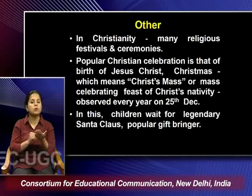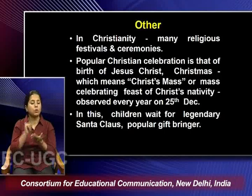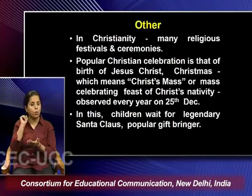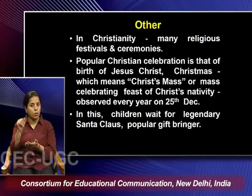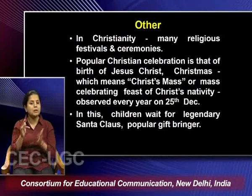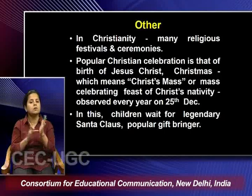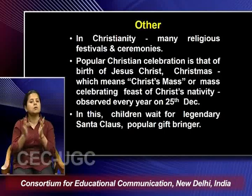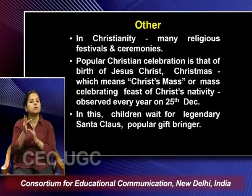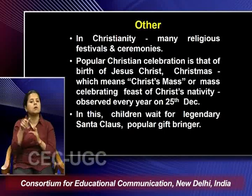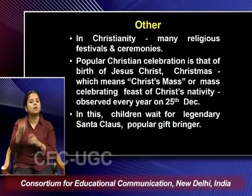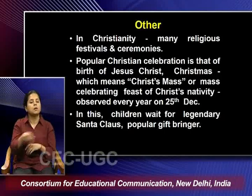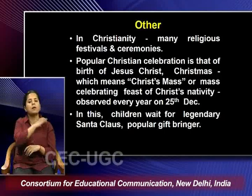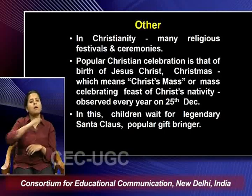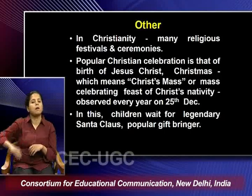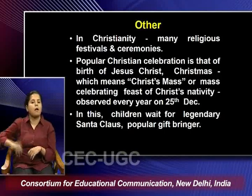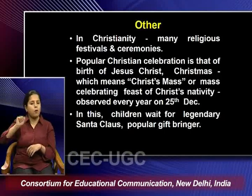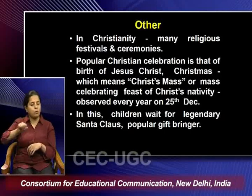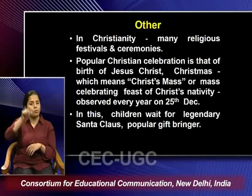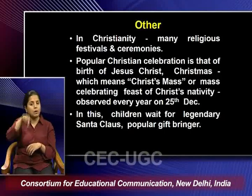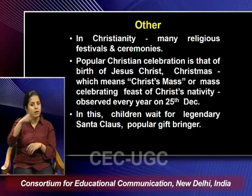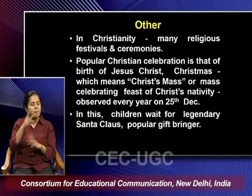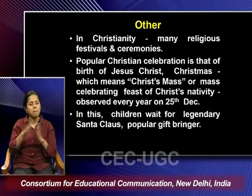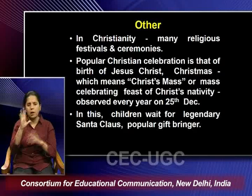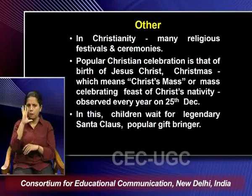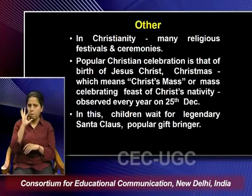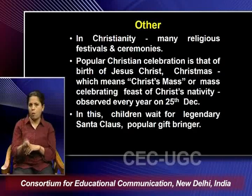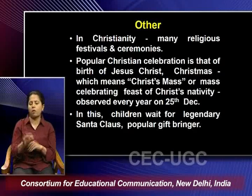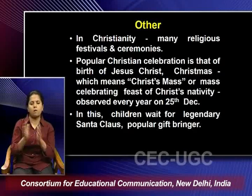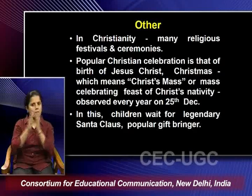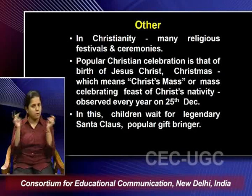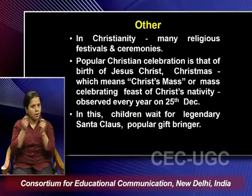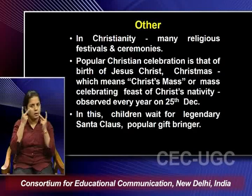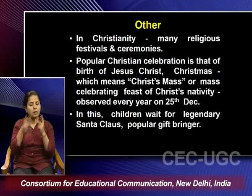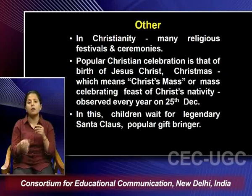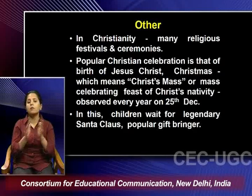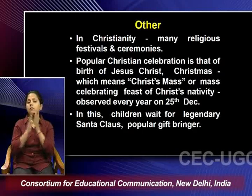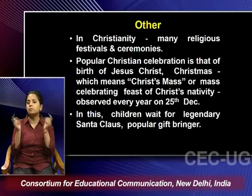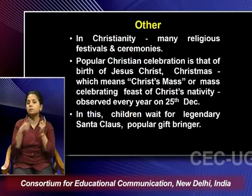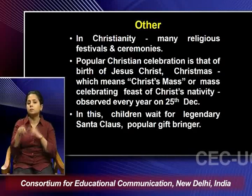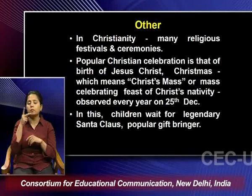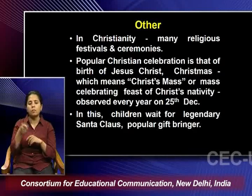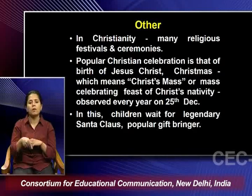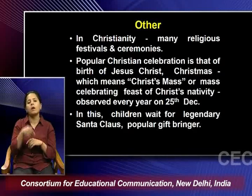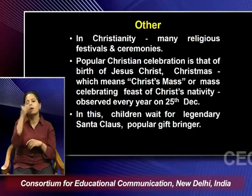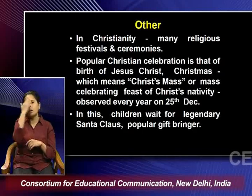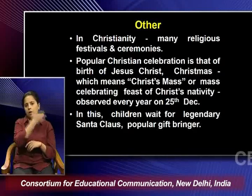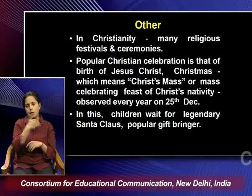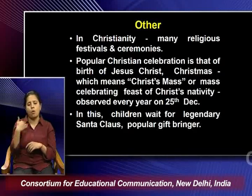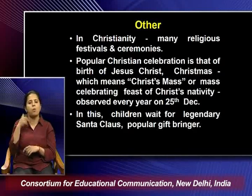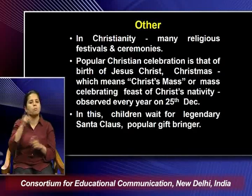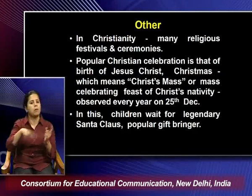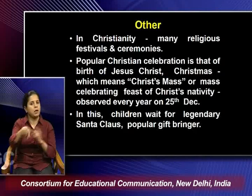Jesus Christ is one of the most important festivals which is celebrated by the Christians. And